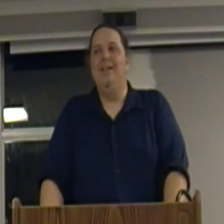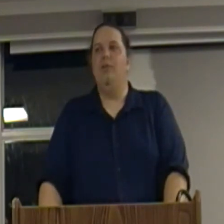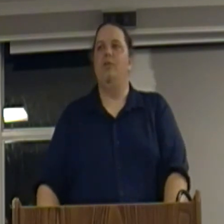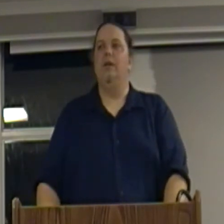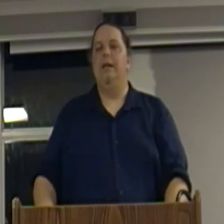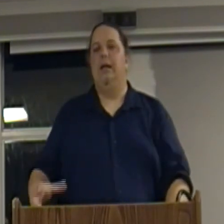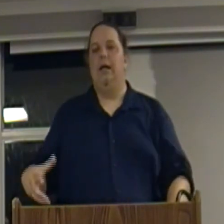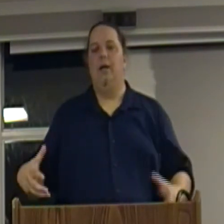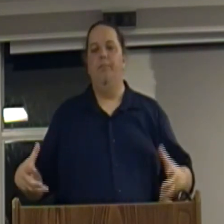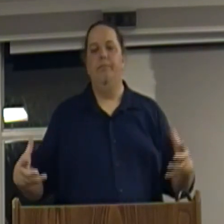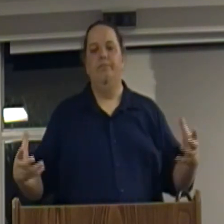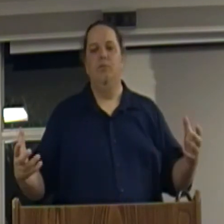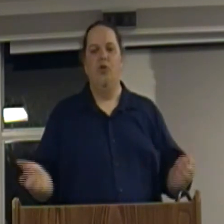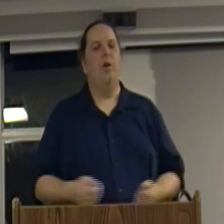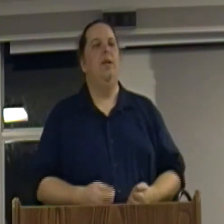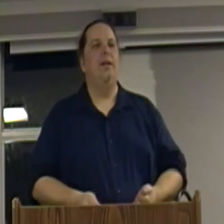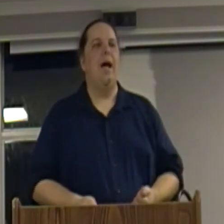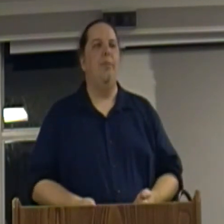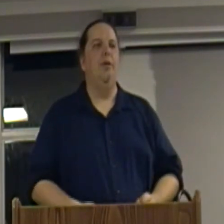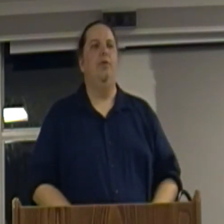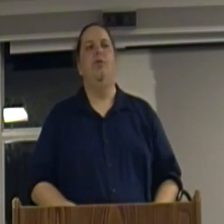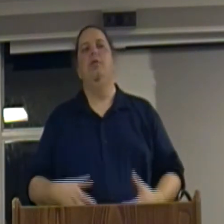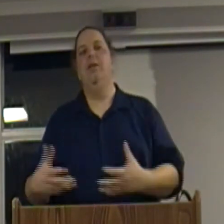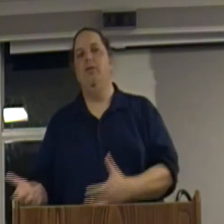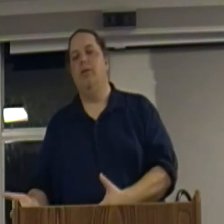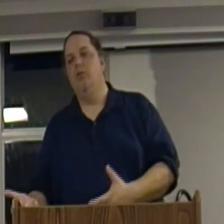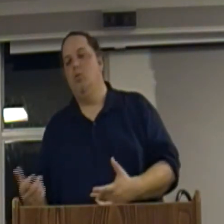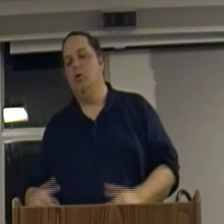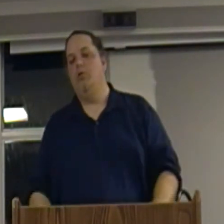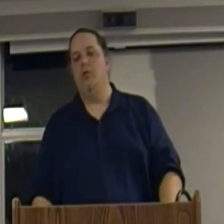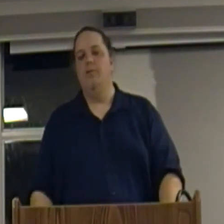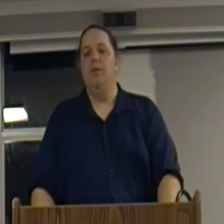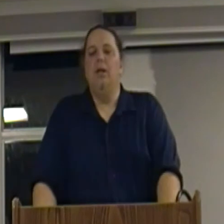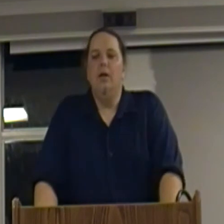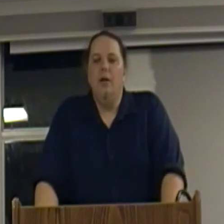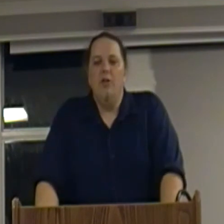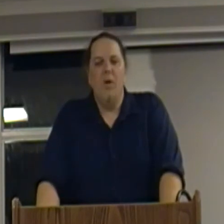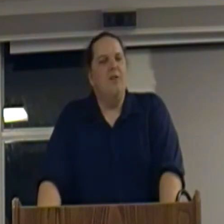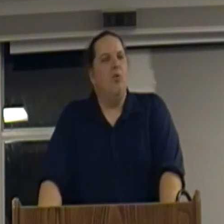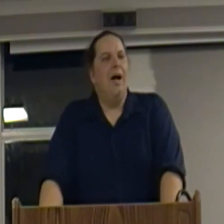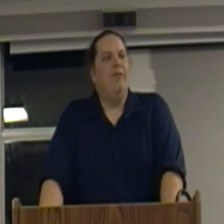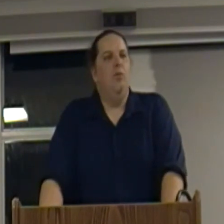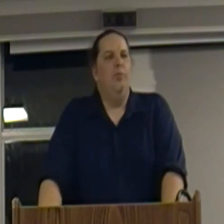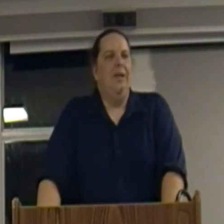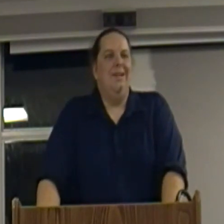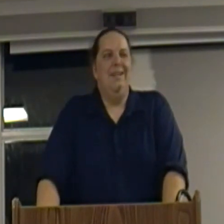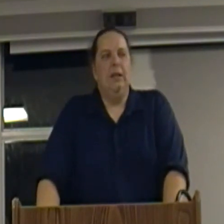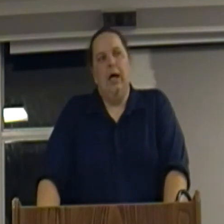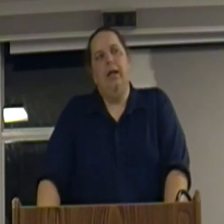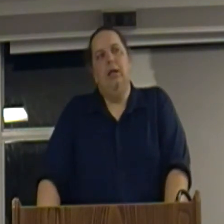restraining the capitalists and giving stuff to the workers, the rate of profit was beginning to decline.